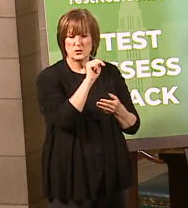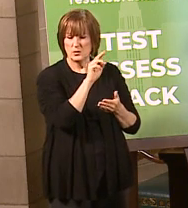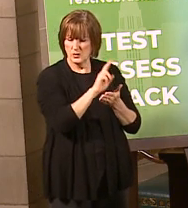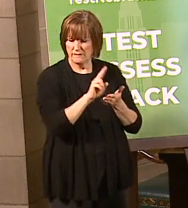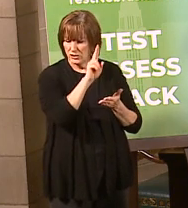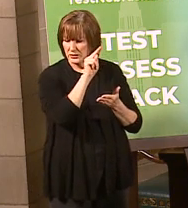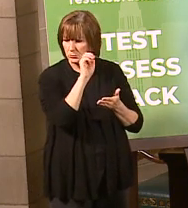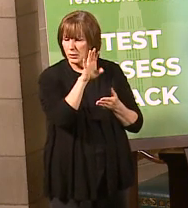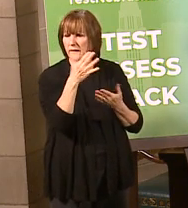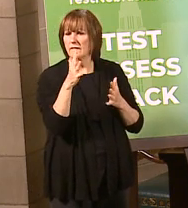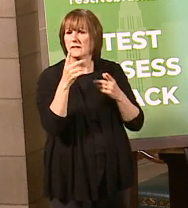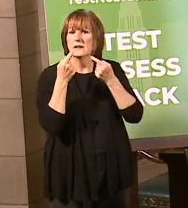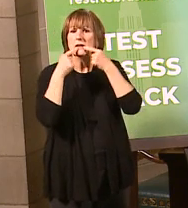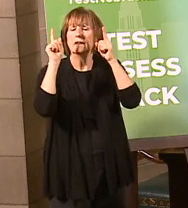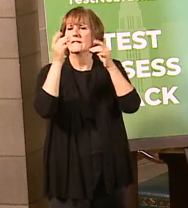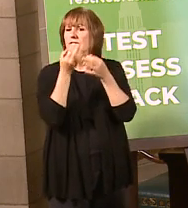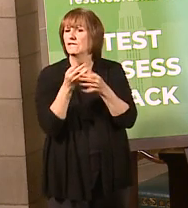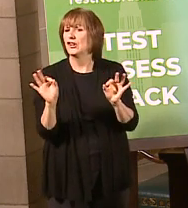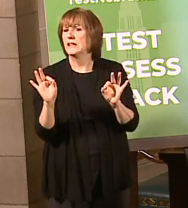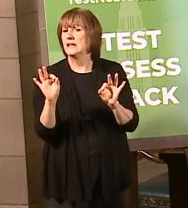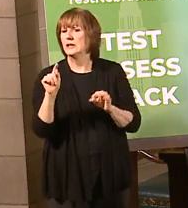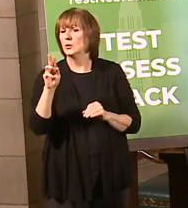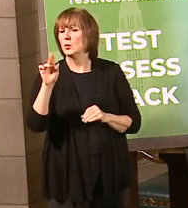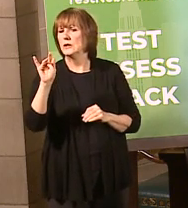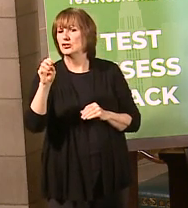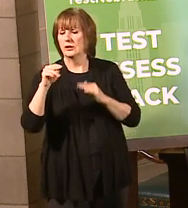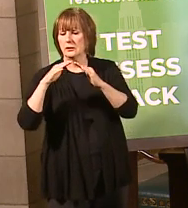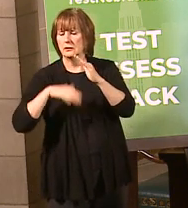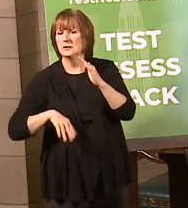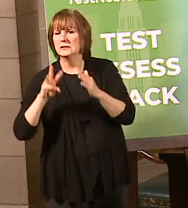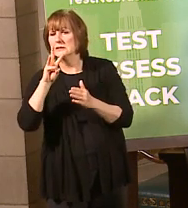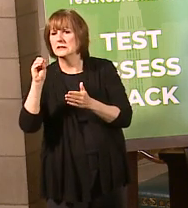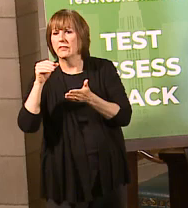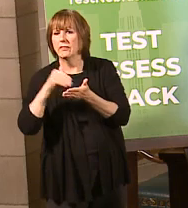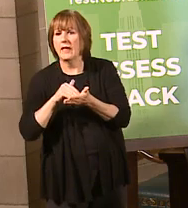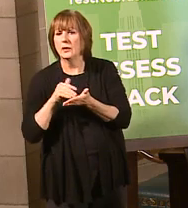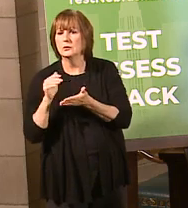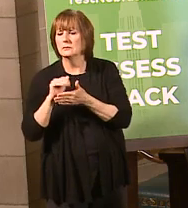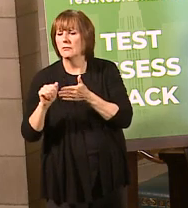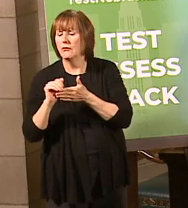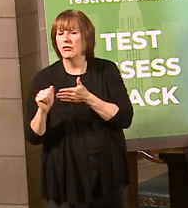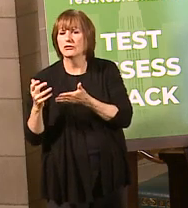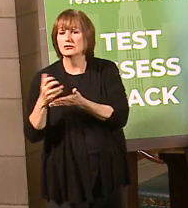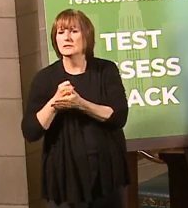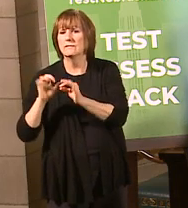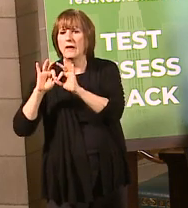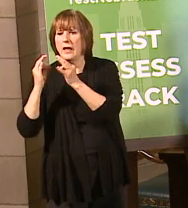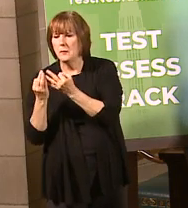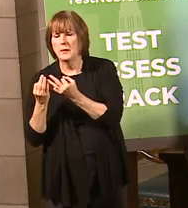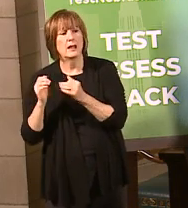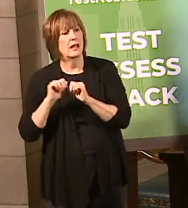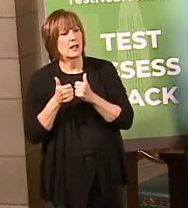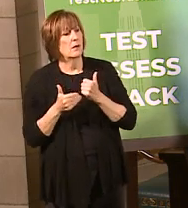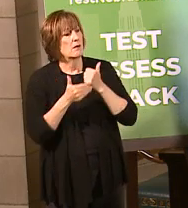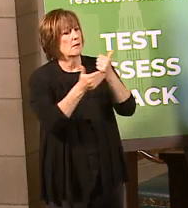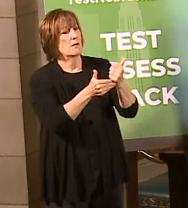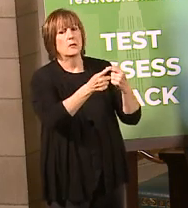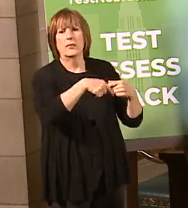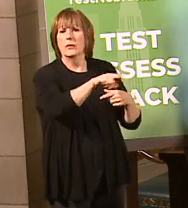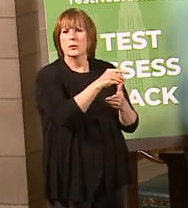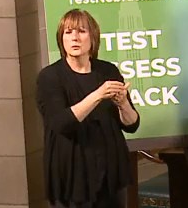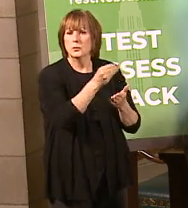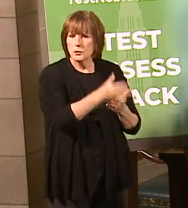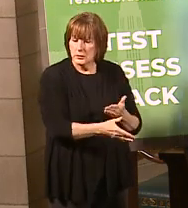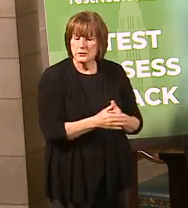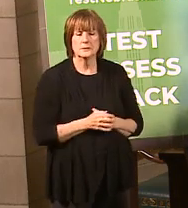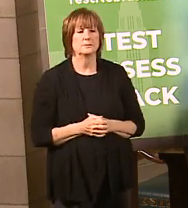for students from families making less than 60,000 years. What else can, should the state do to help higher education students? And again, I would certainly